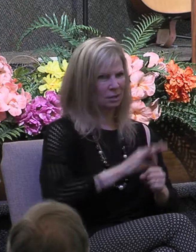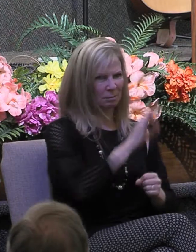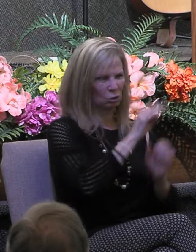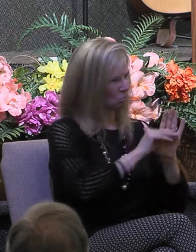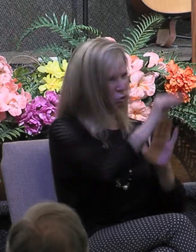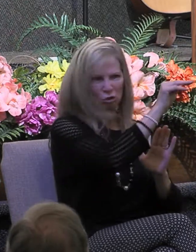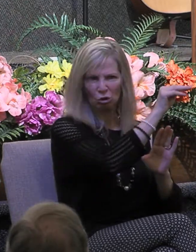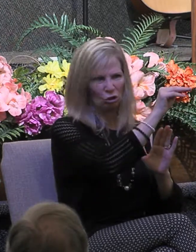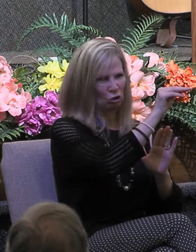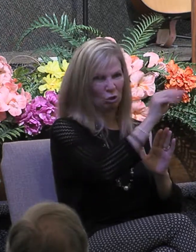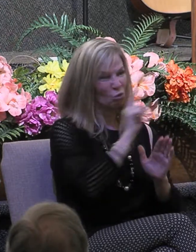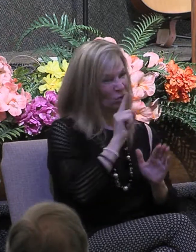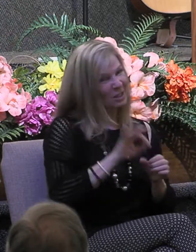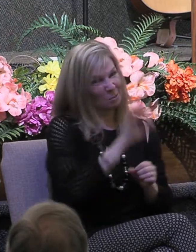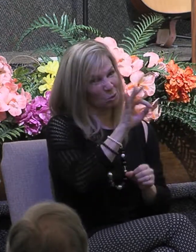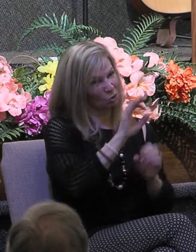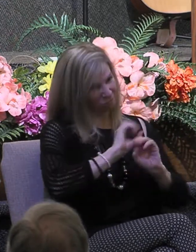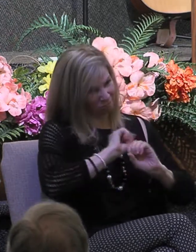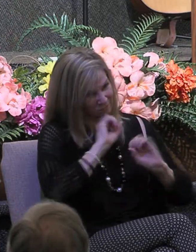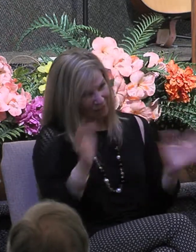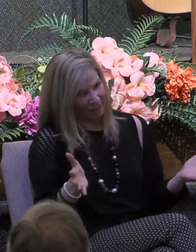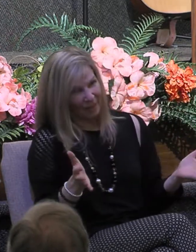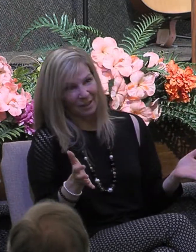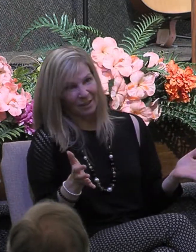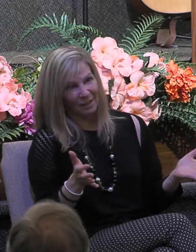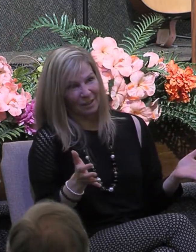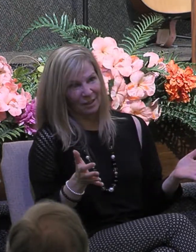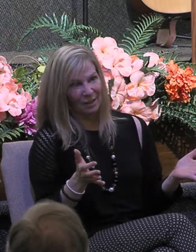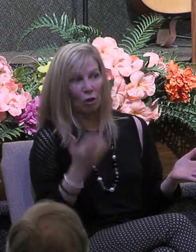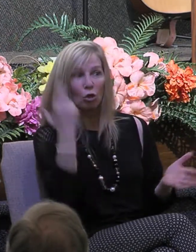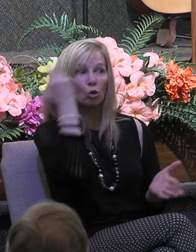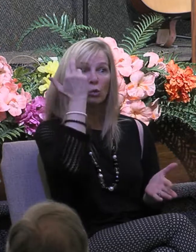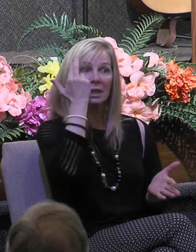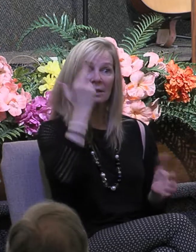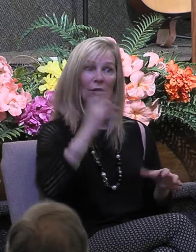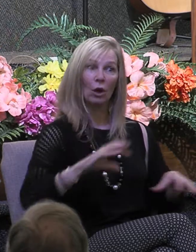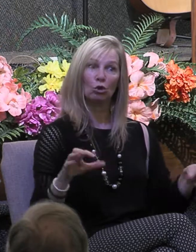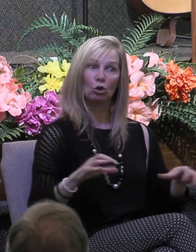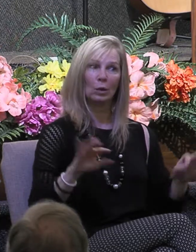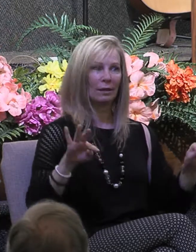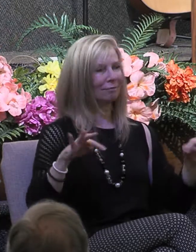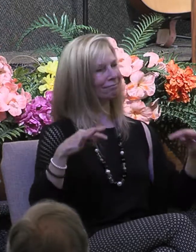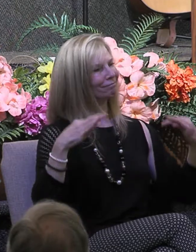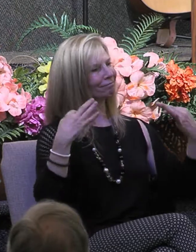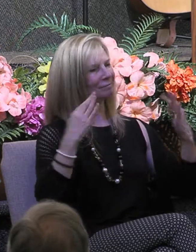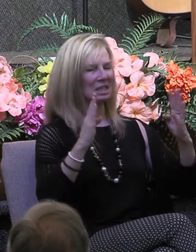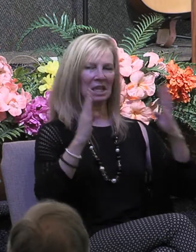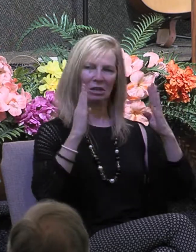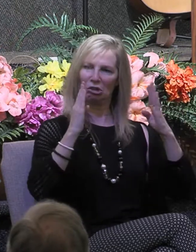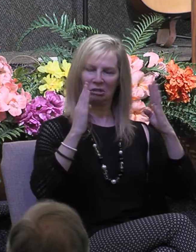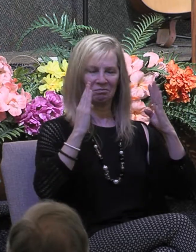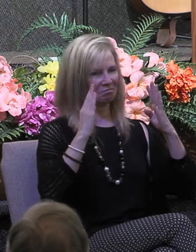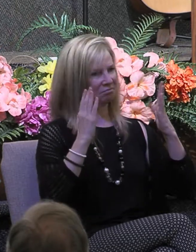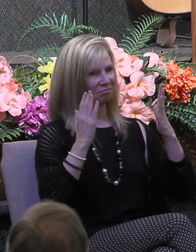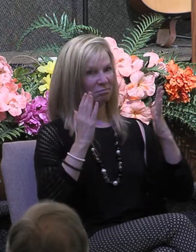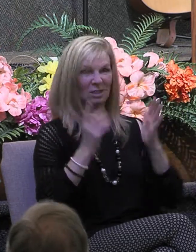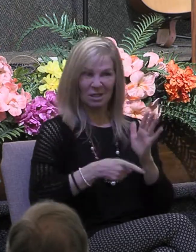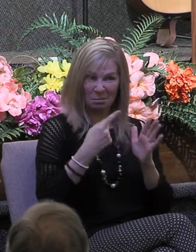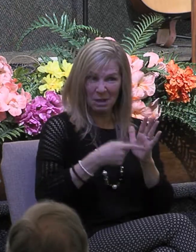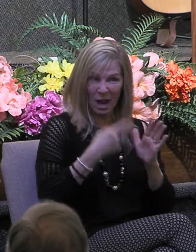who are looking only to gain attention and prestige in your eyes and sometimes they are saying these things to gain